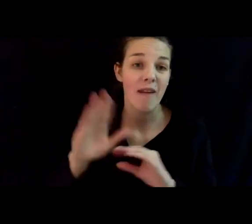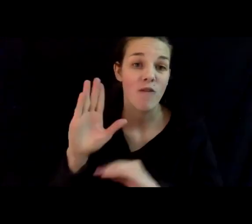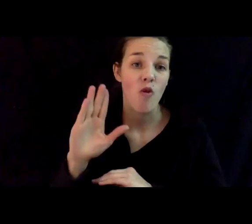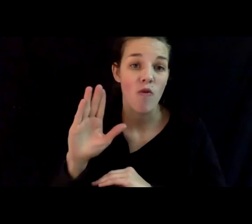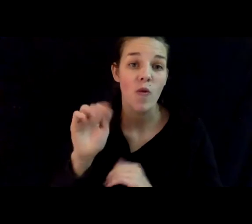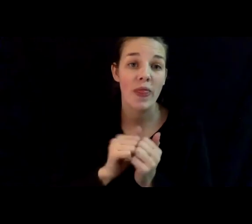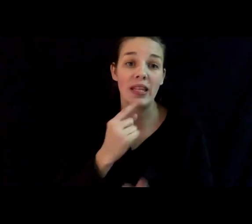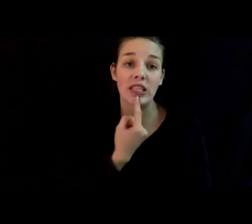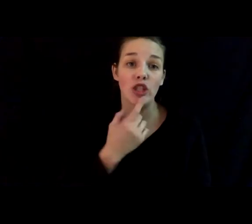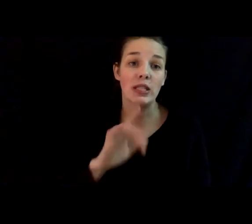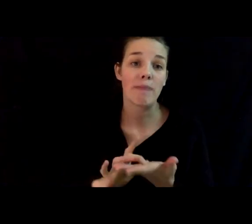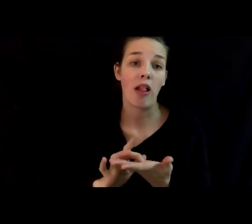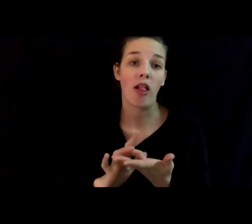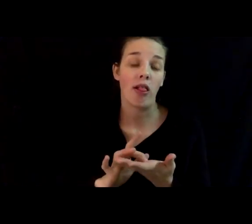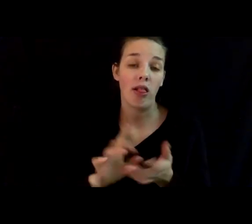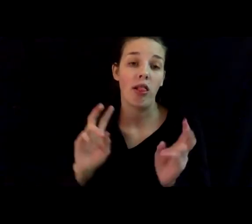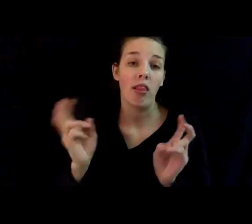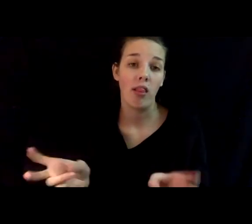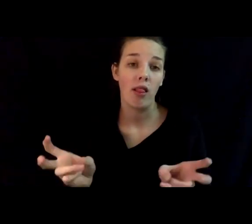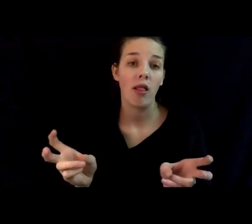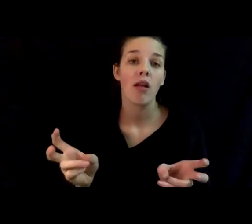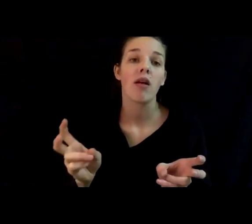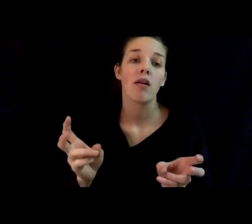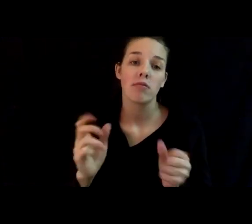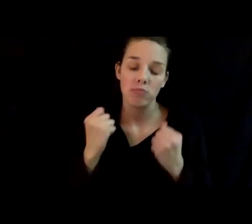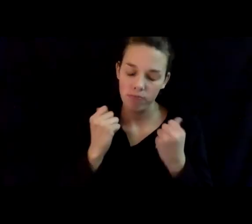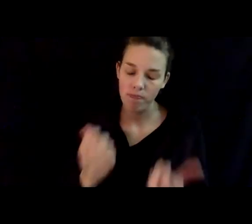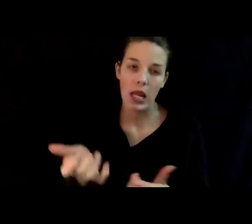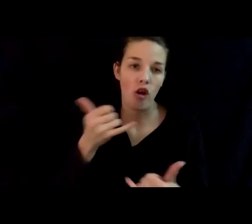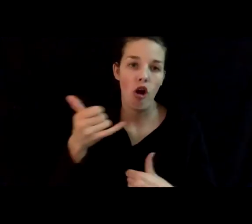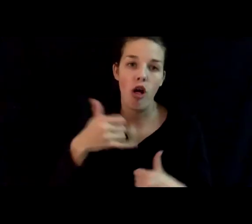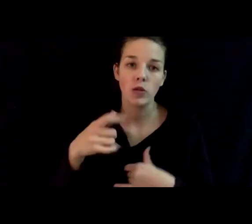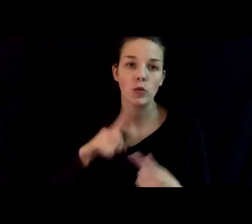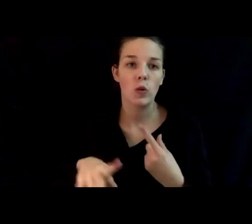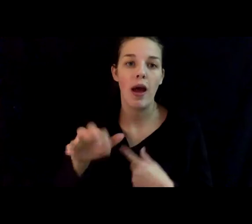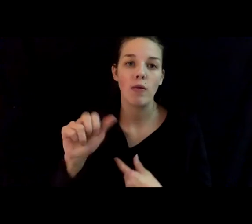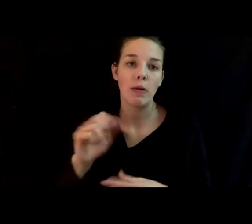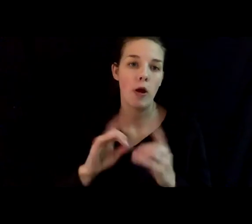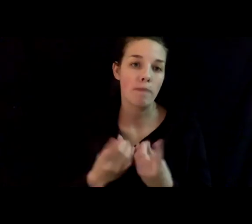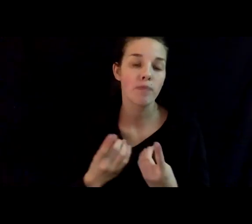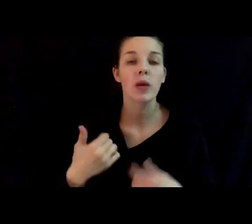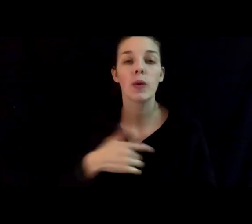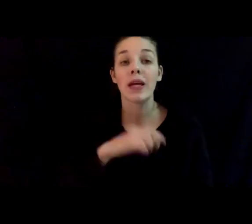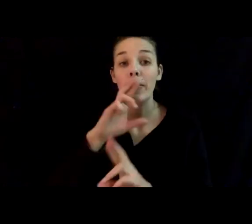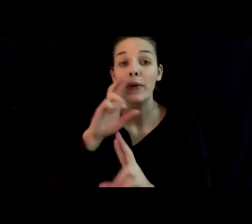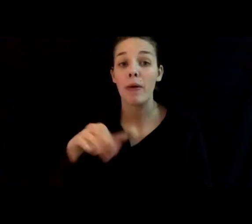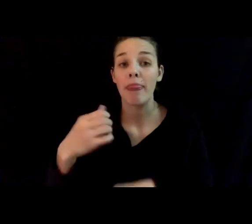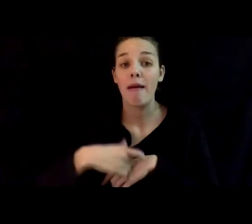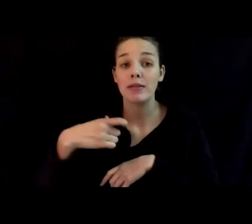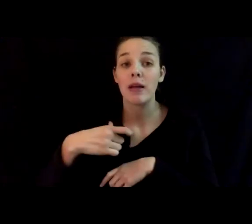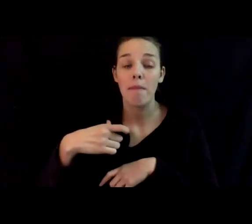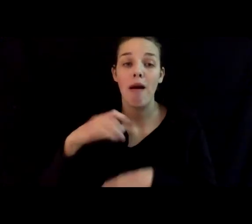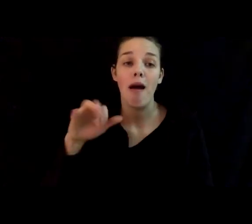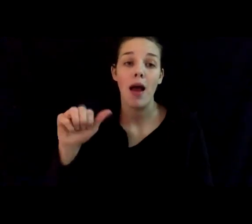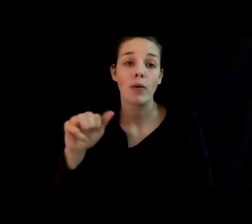serious medical conditions has generated a flood of calls to our department. We can report that at this time the Iowa